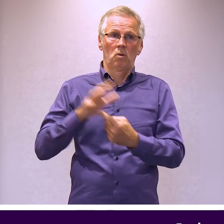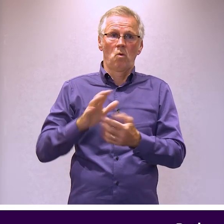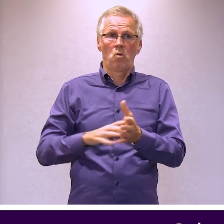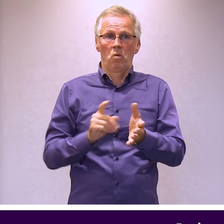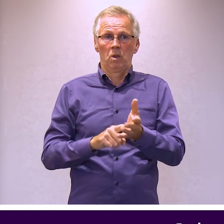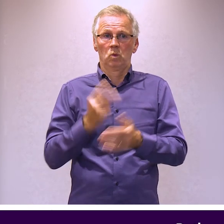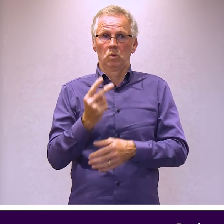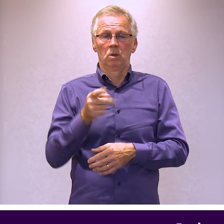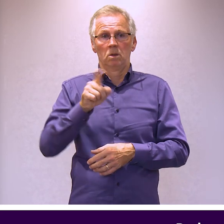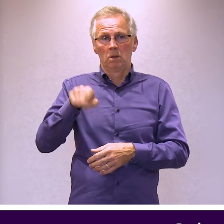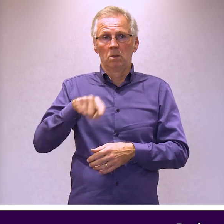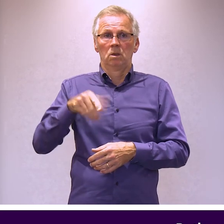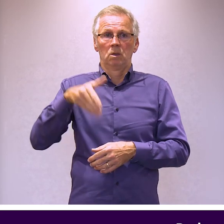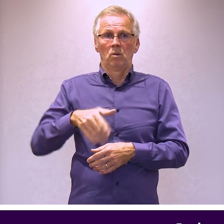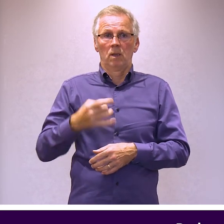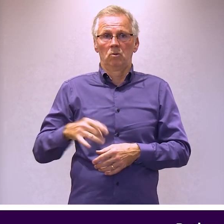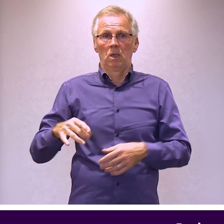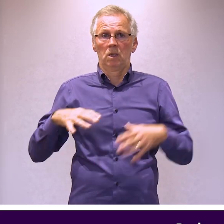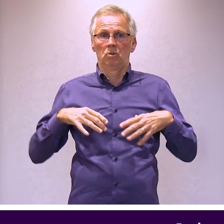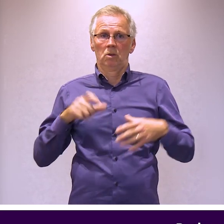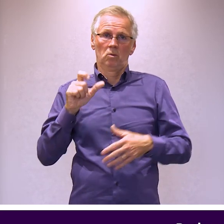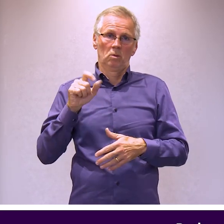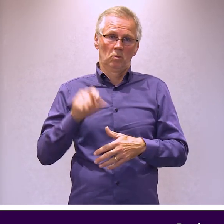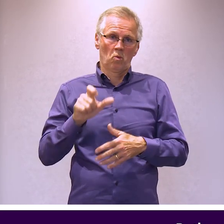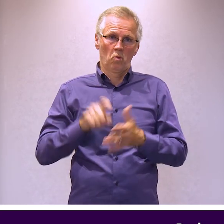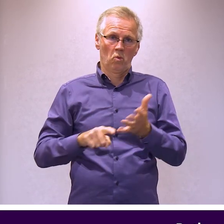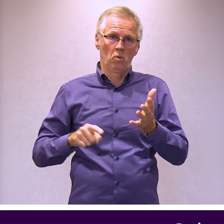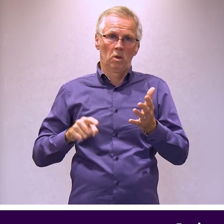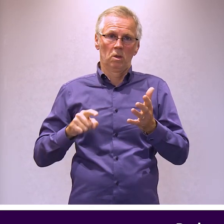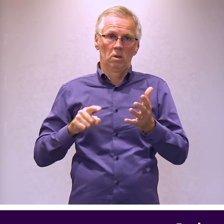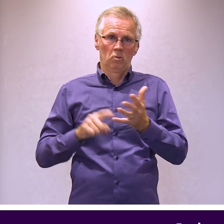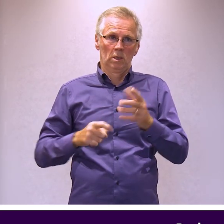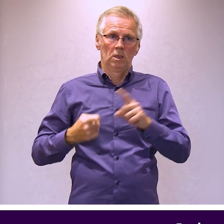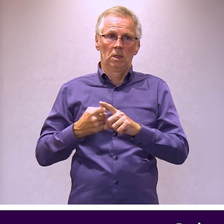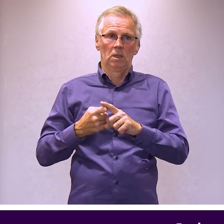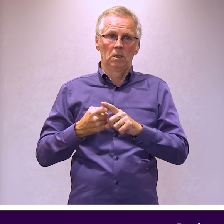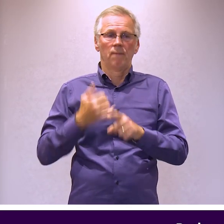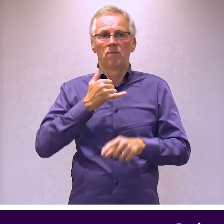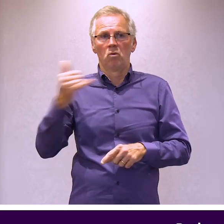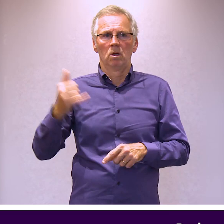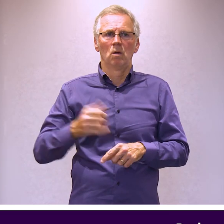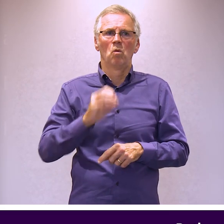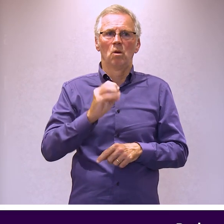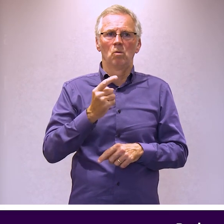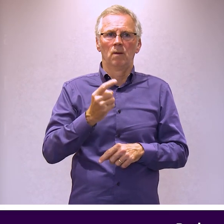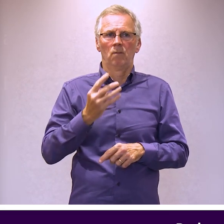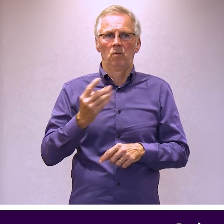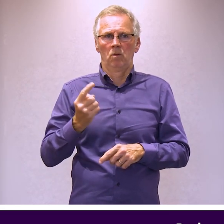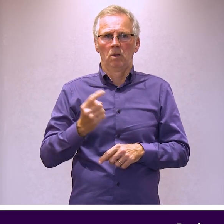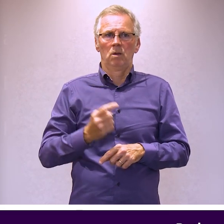townhall2 at southlanetshireleisure.co.uk Phone 0141